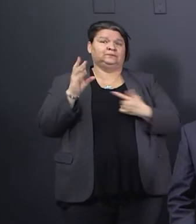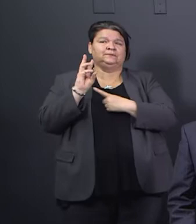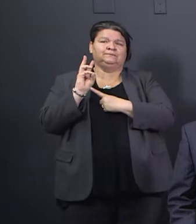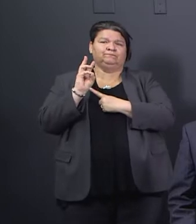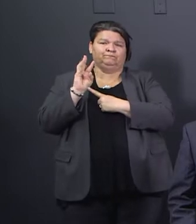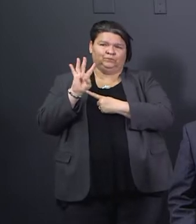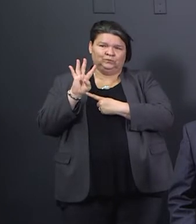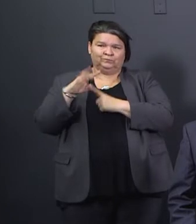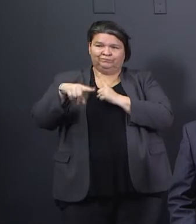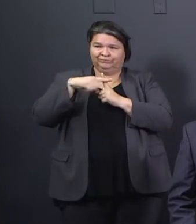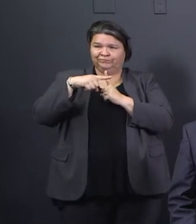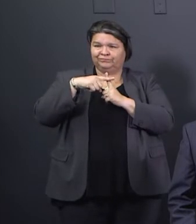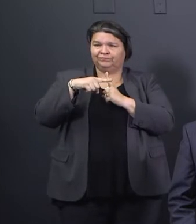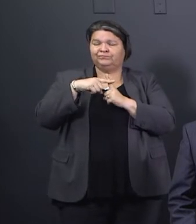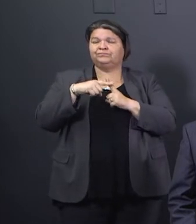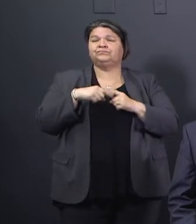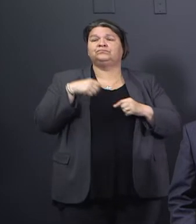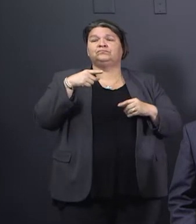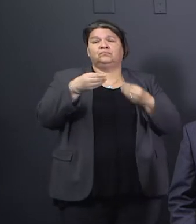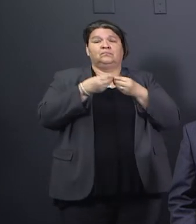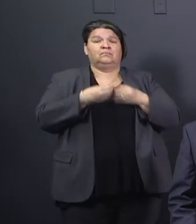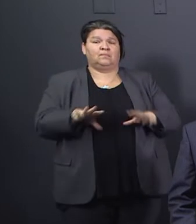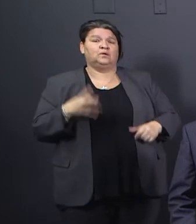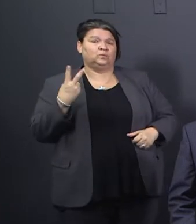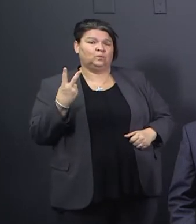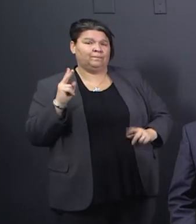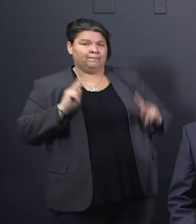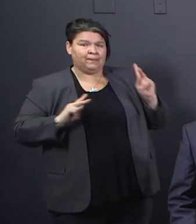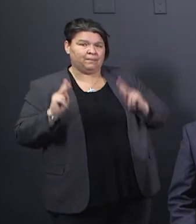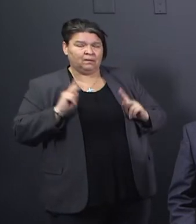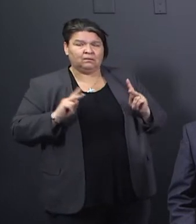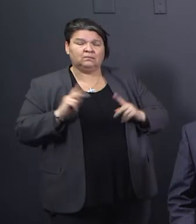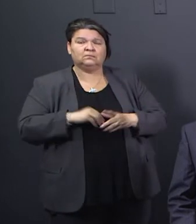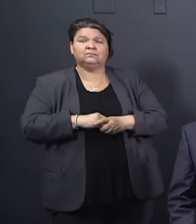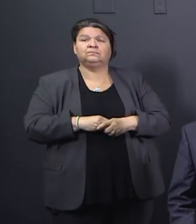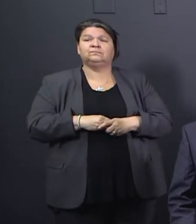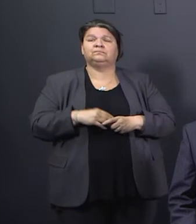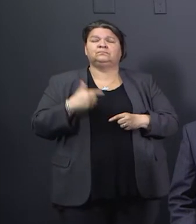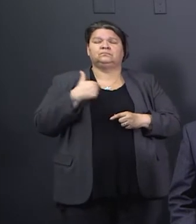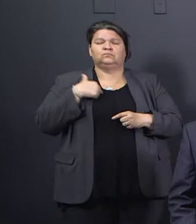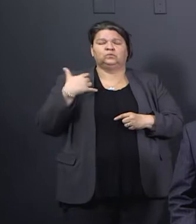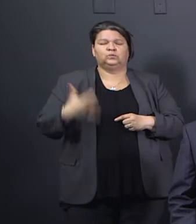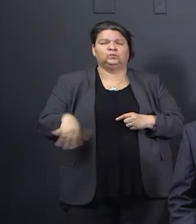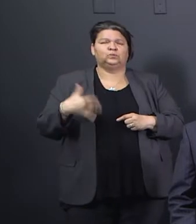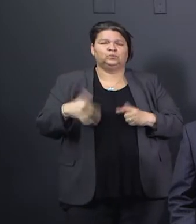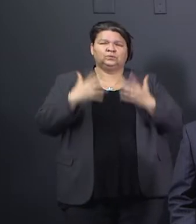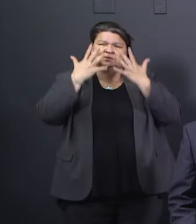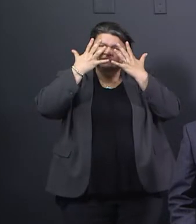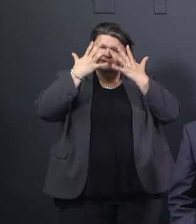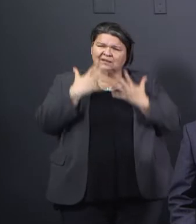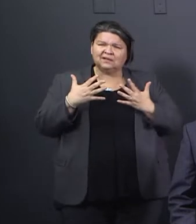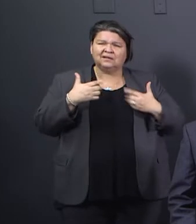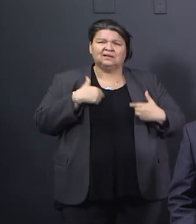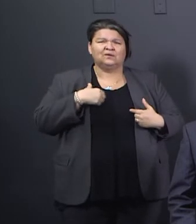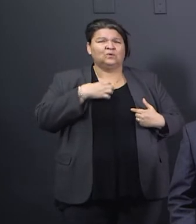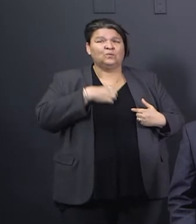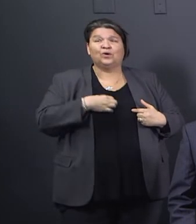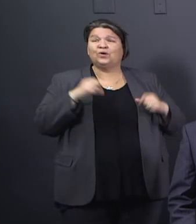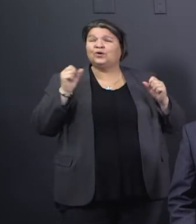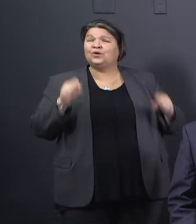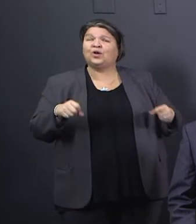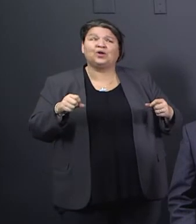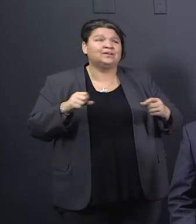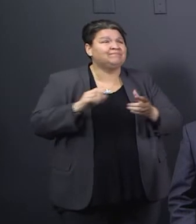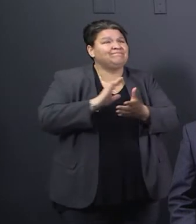by the loss of life here. I wish we had the power to stop it, but if you'll help us stay home, we'll fight this virus. Together, we